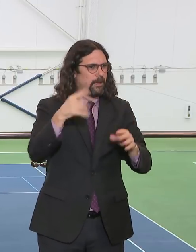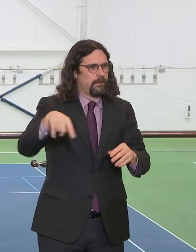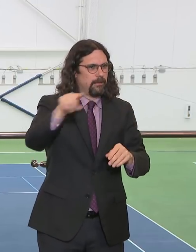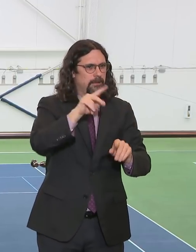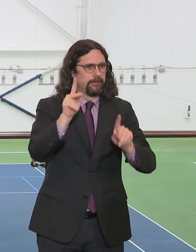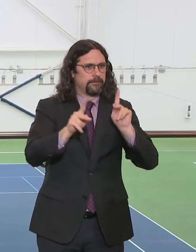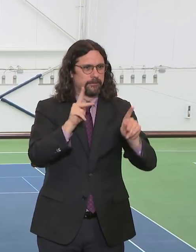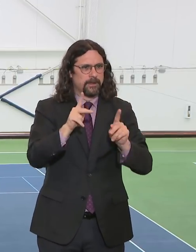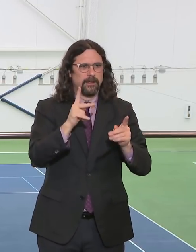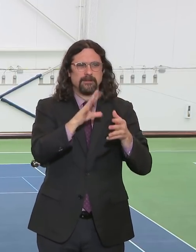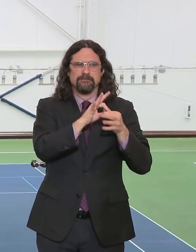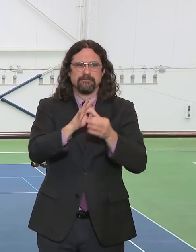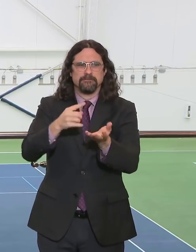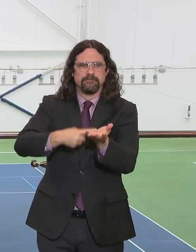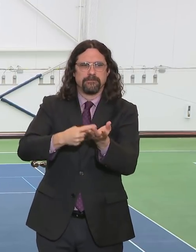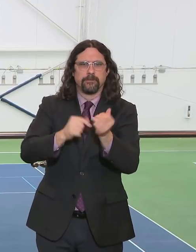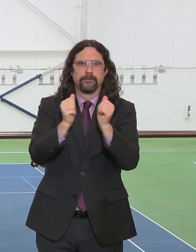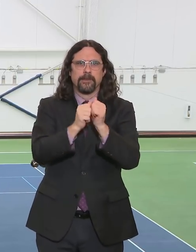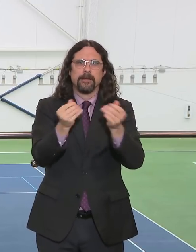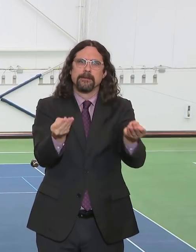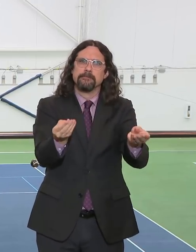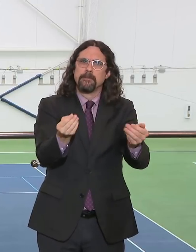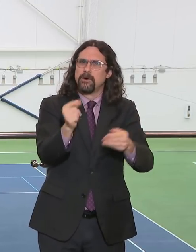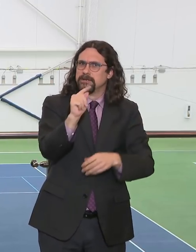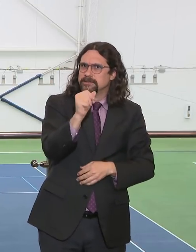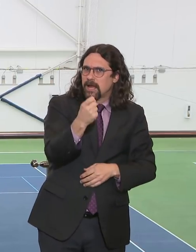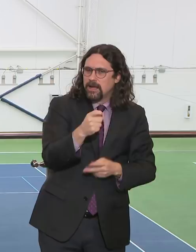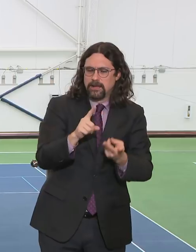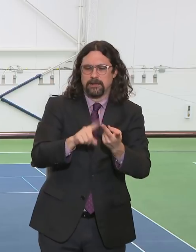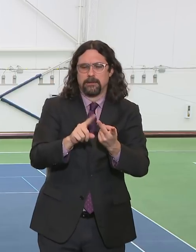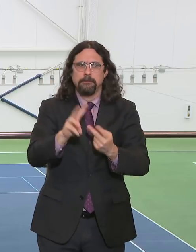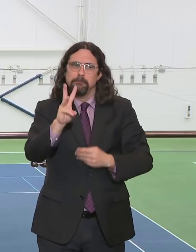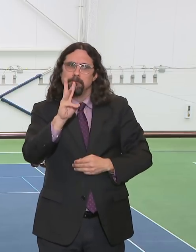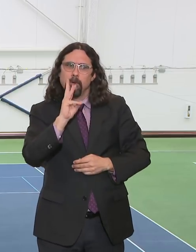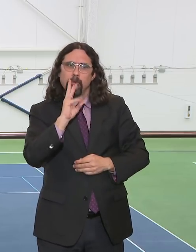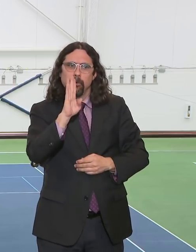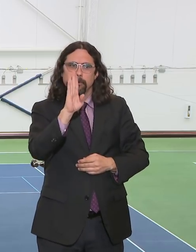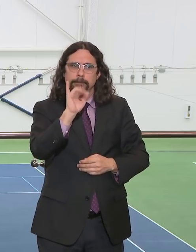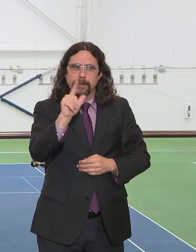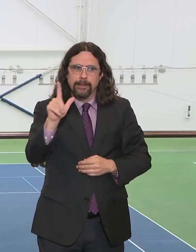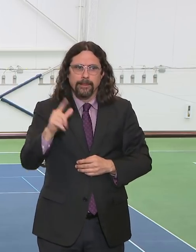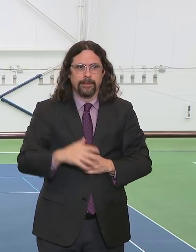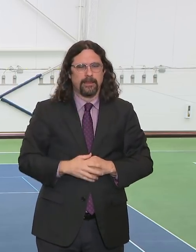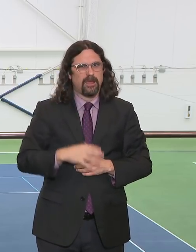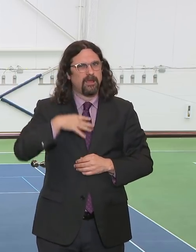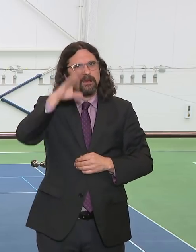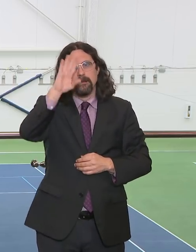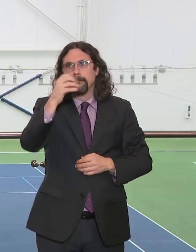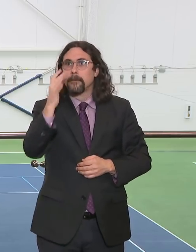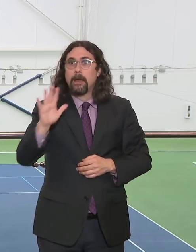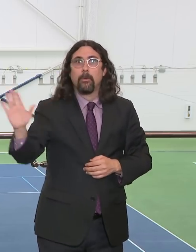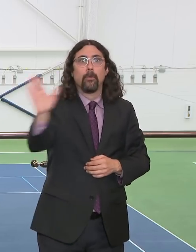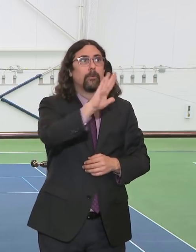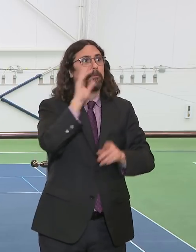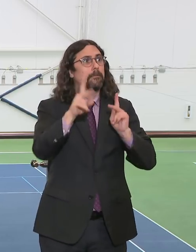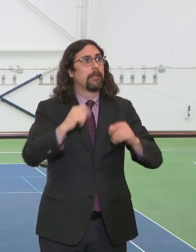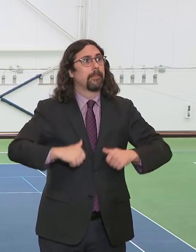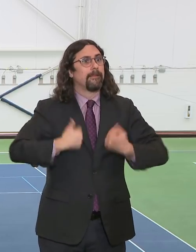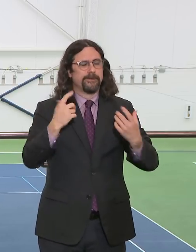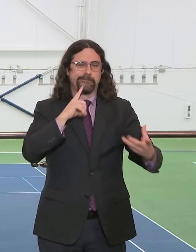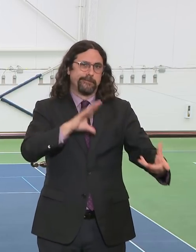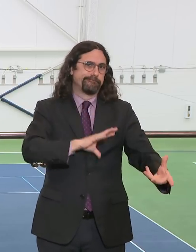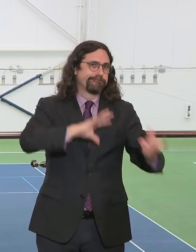people's lives have been turned upside down. They don't have money to pay bills. We want to be fair. We want to be